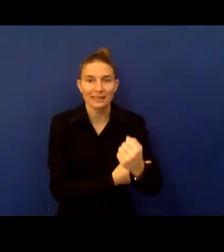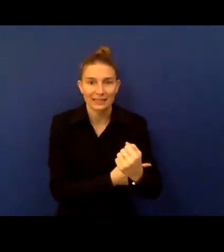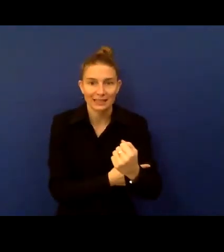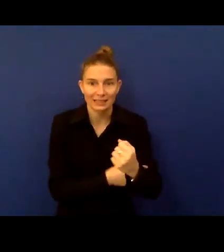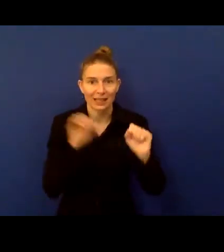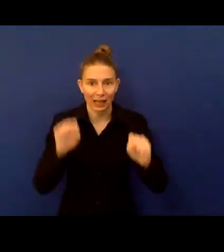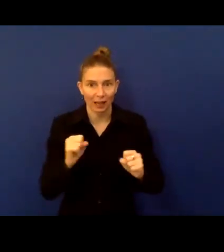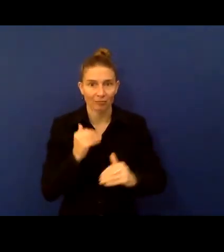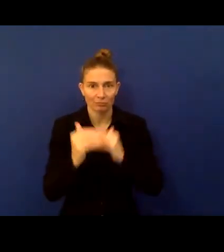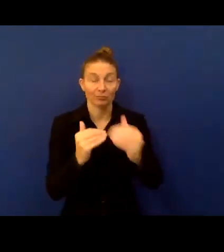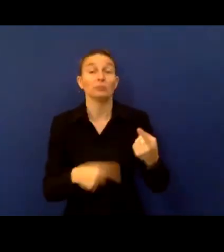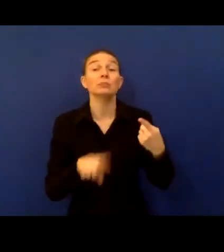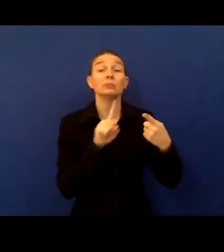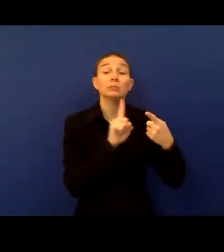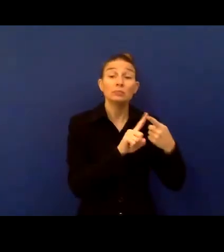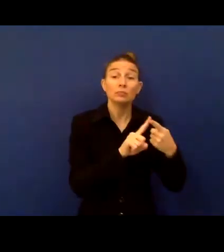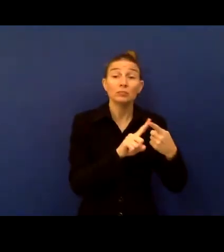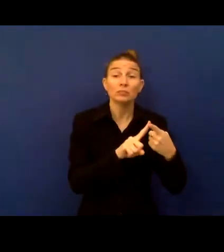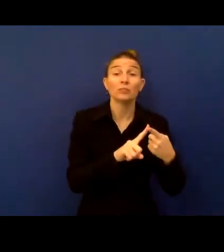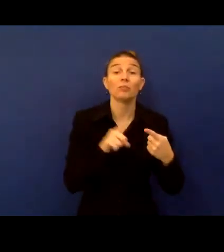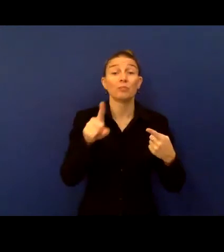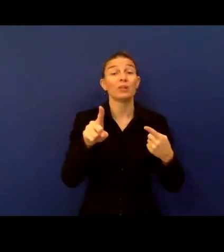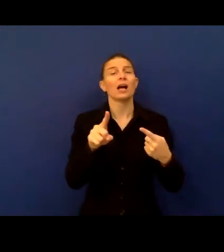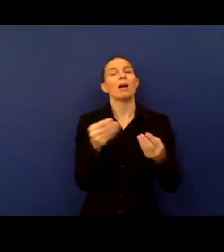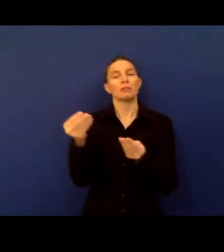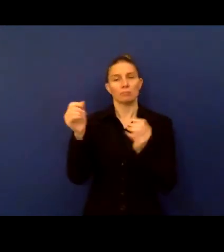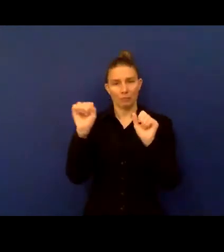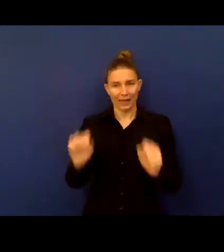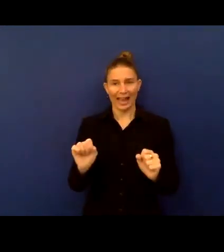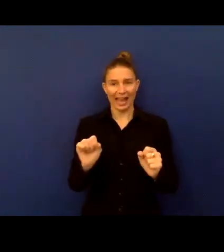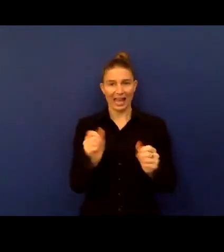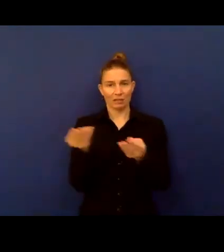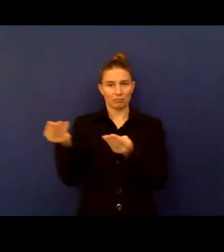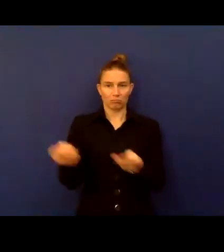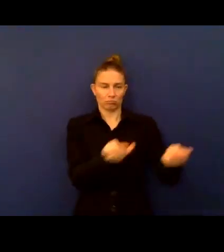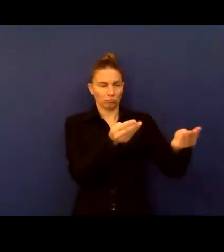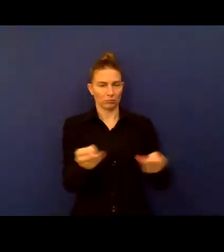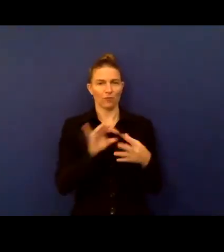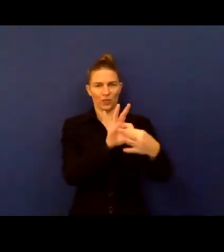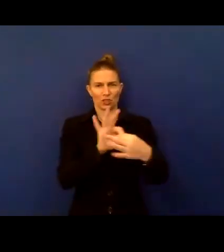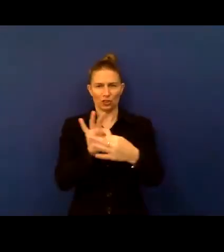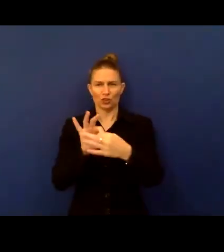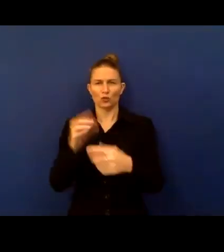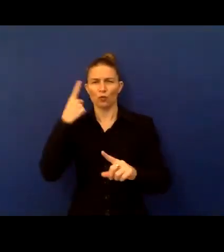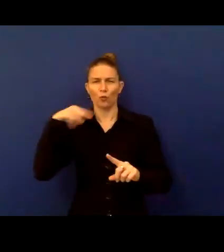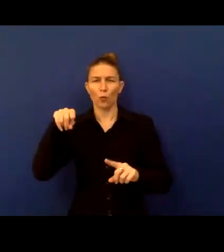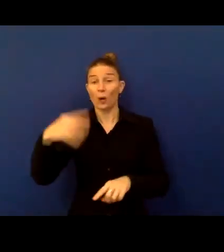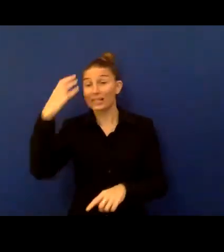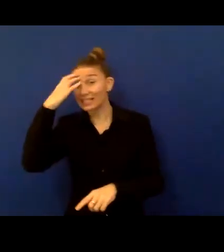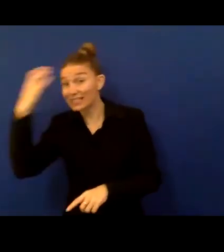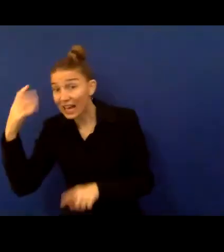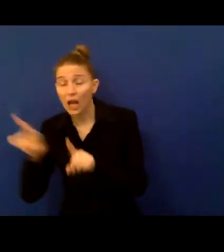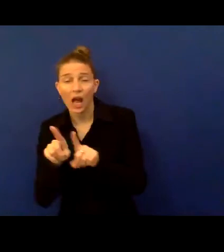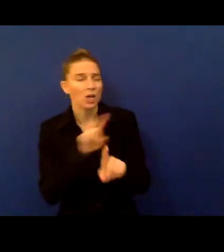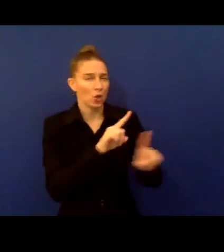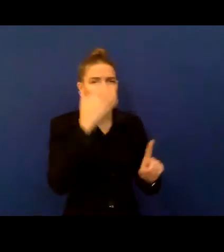engagement between state and non-state actors is important to increase capacity and collective action on inclusive data. So an example